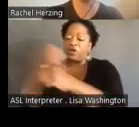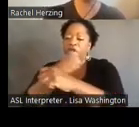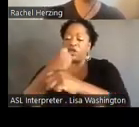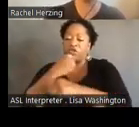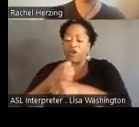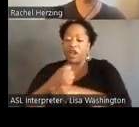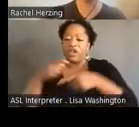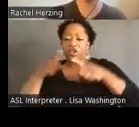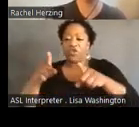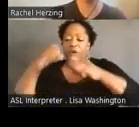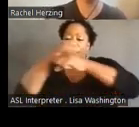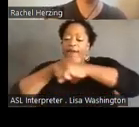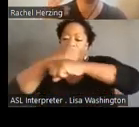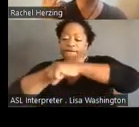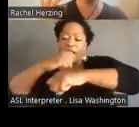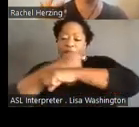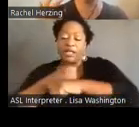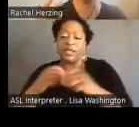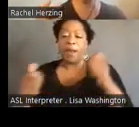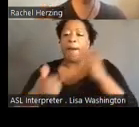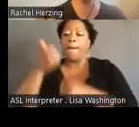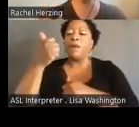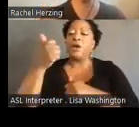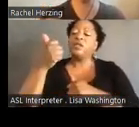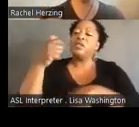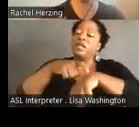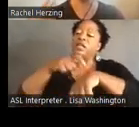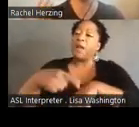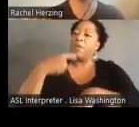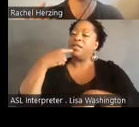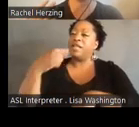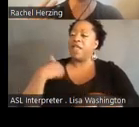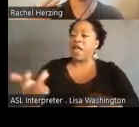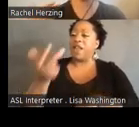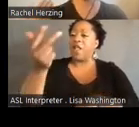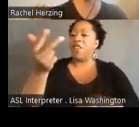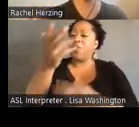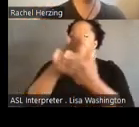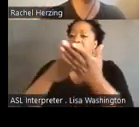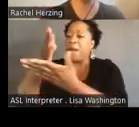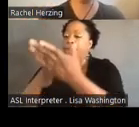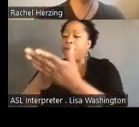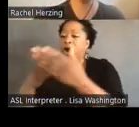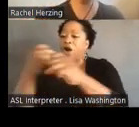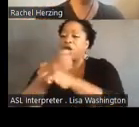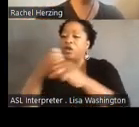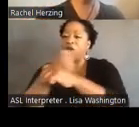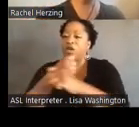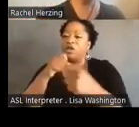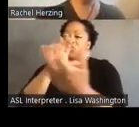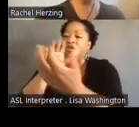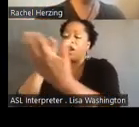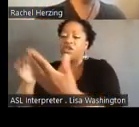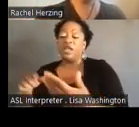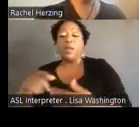usually would say it had a three-pronged strategy. I'm going to mention six parts tonight.